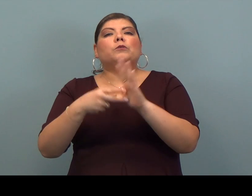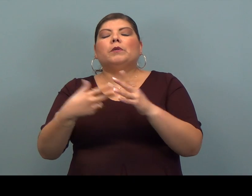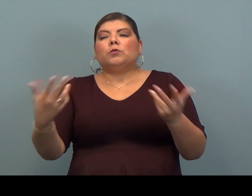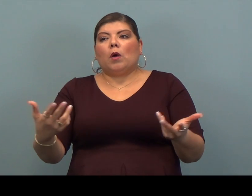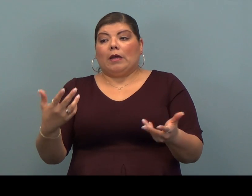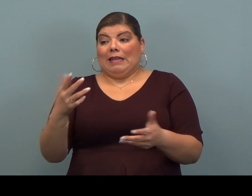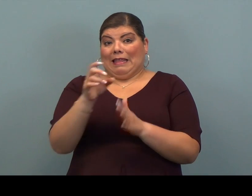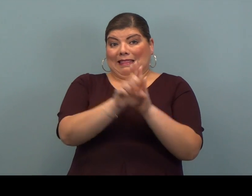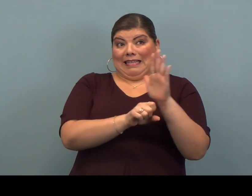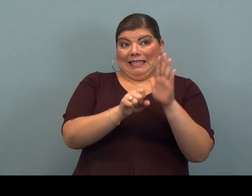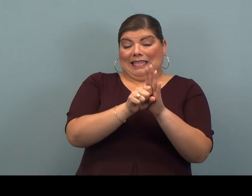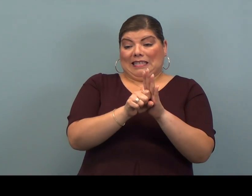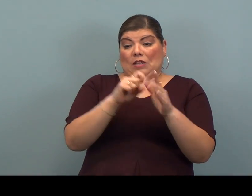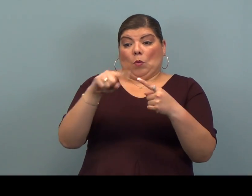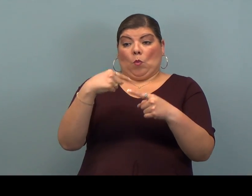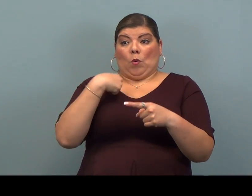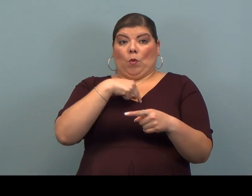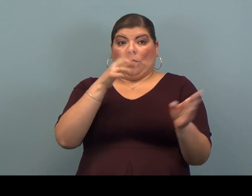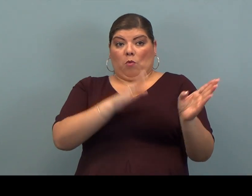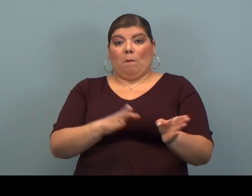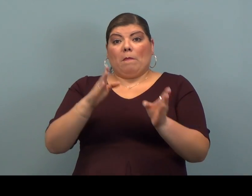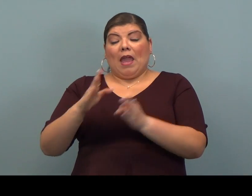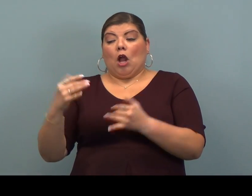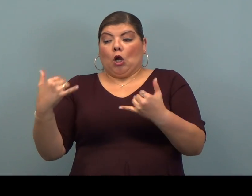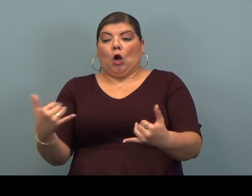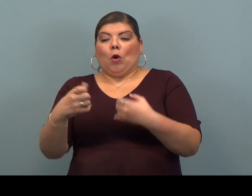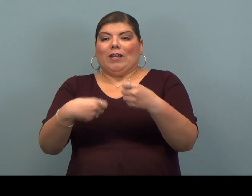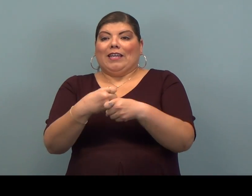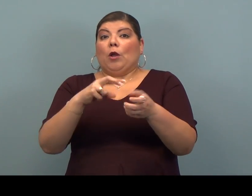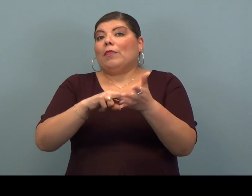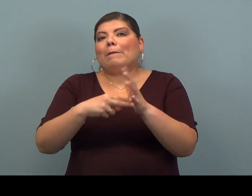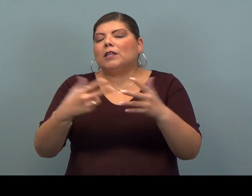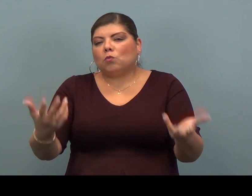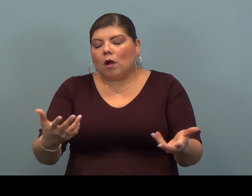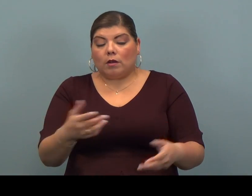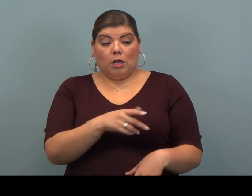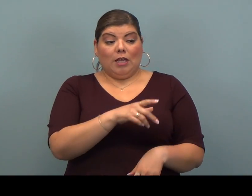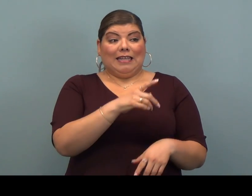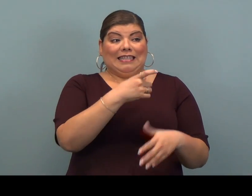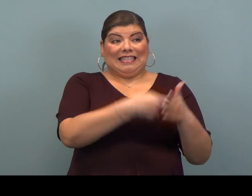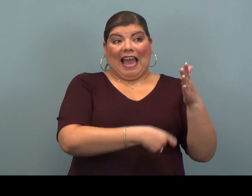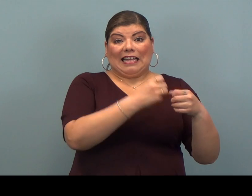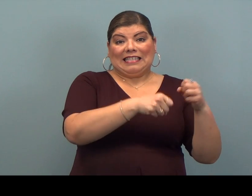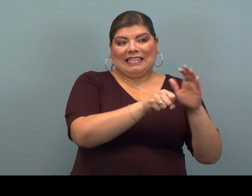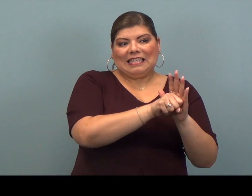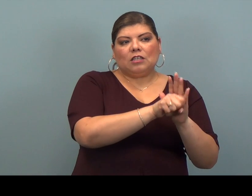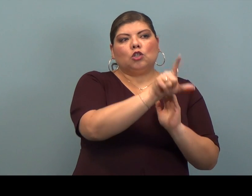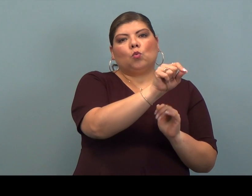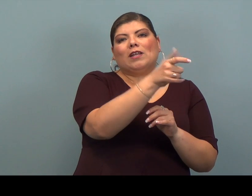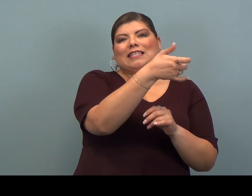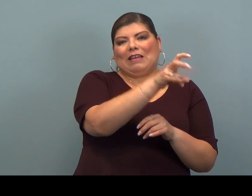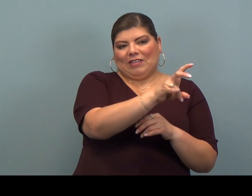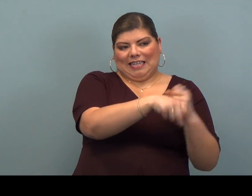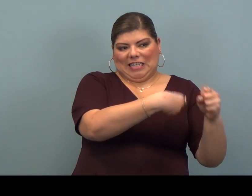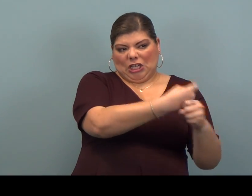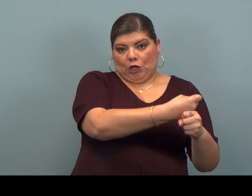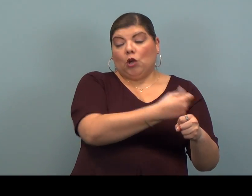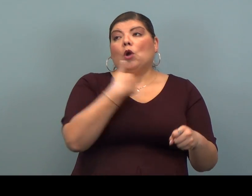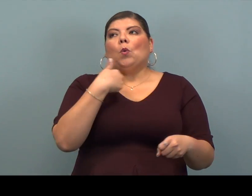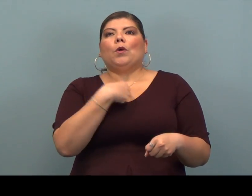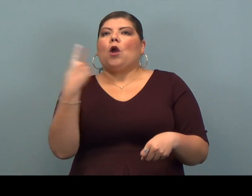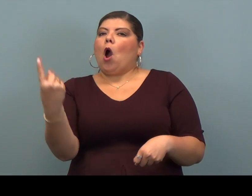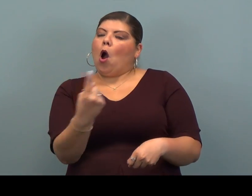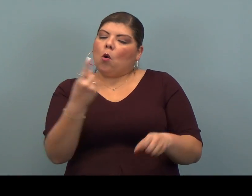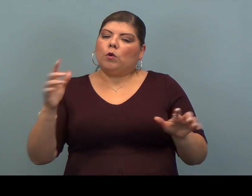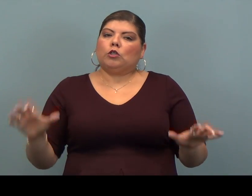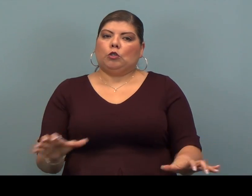is the season when we prepare current year, meaning tax season 2017. We always